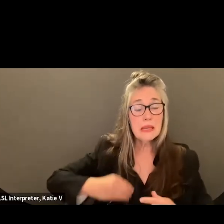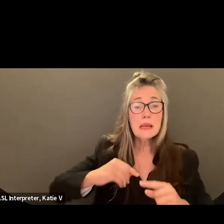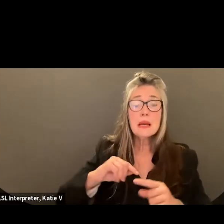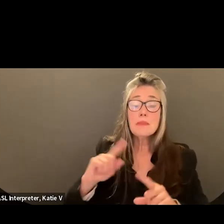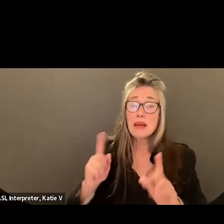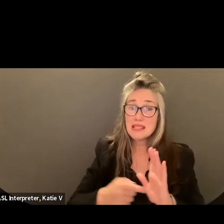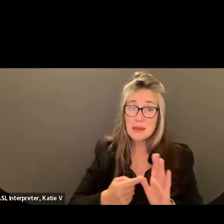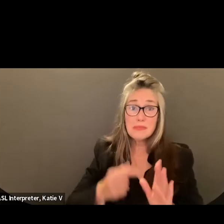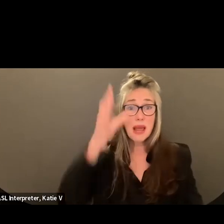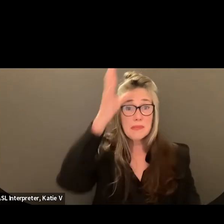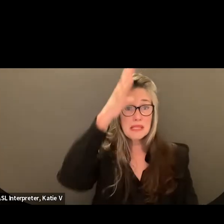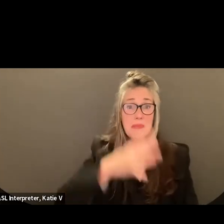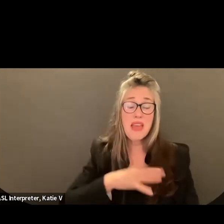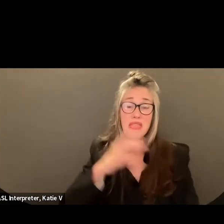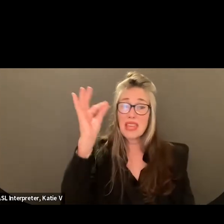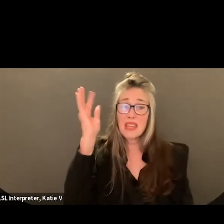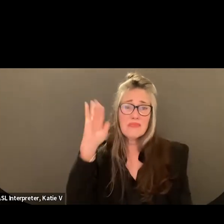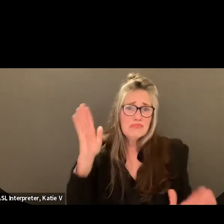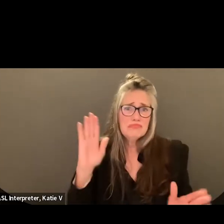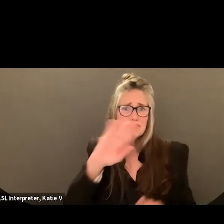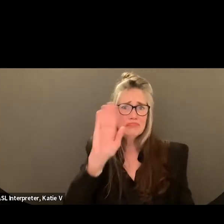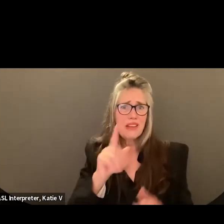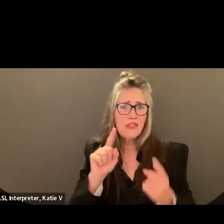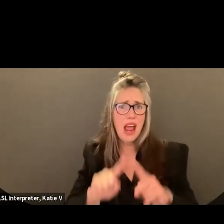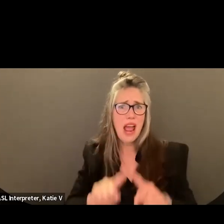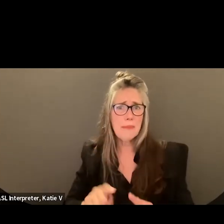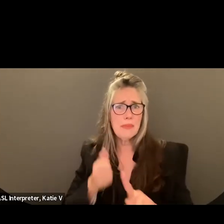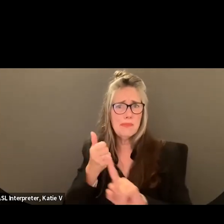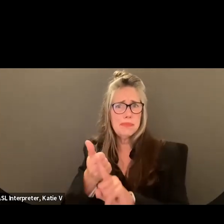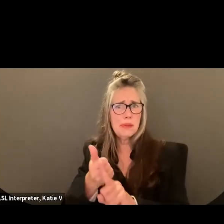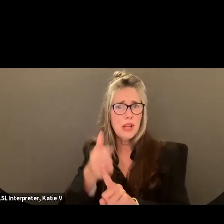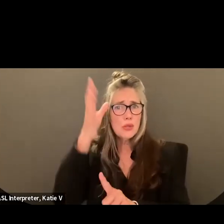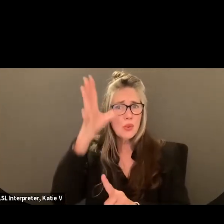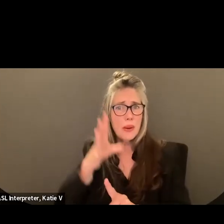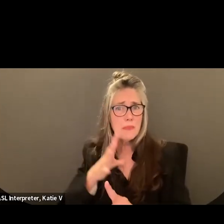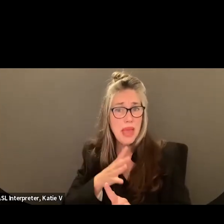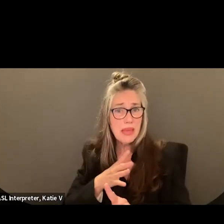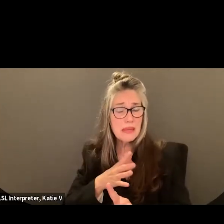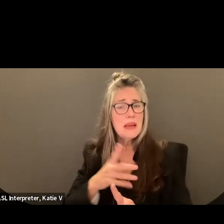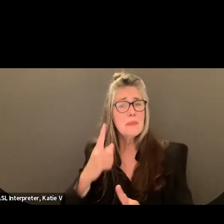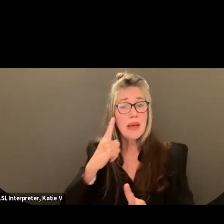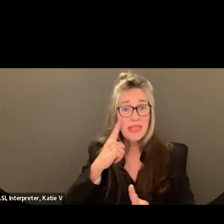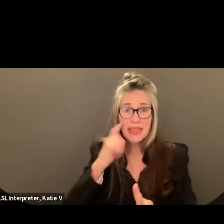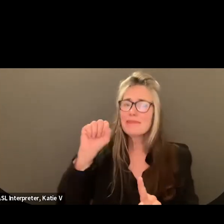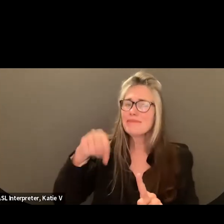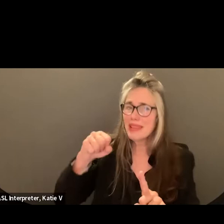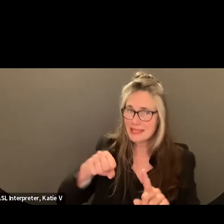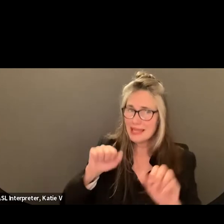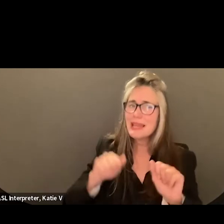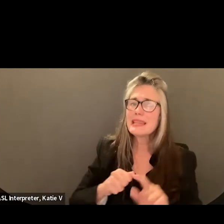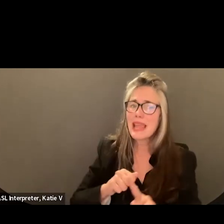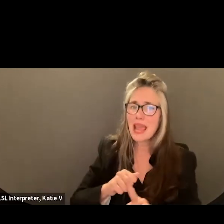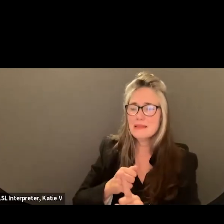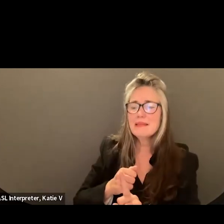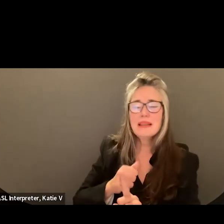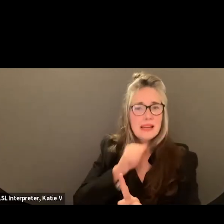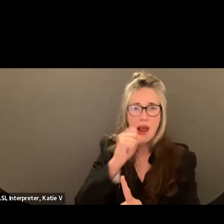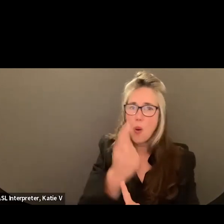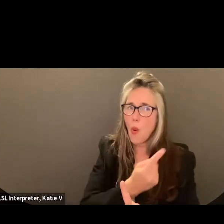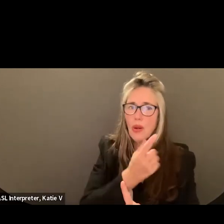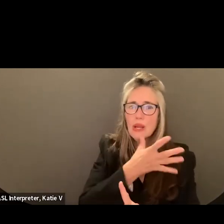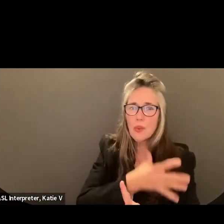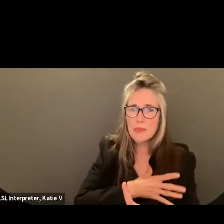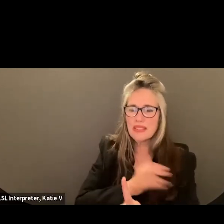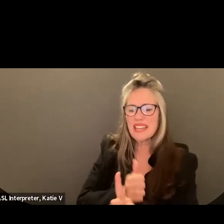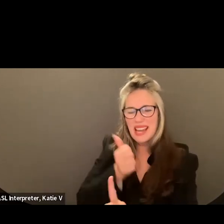tend to not think that it's, you know, it's talked more about women. But it does, as I just said, does affect impact men as well. So